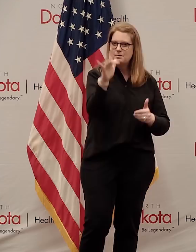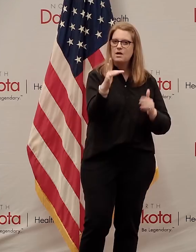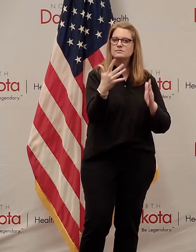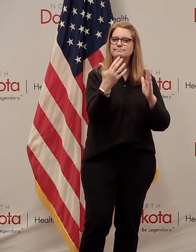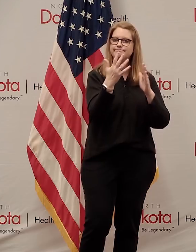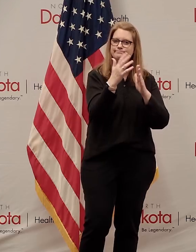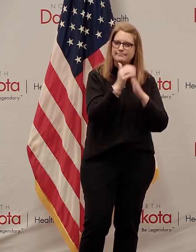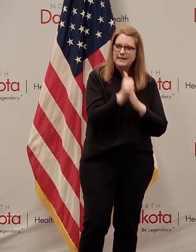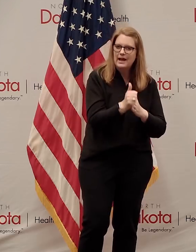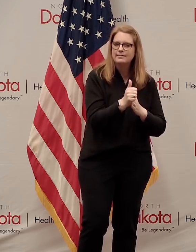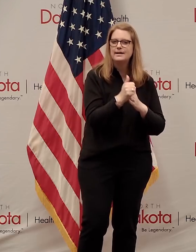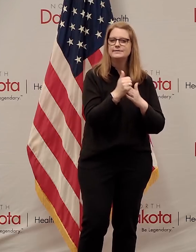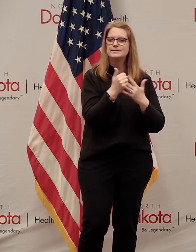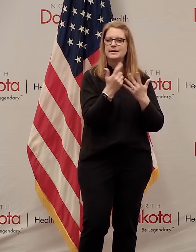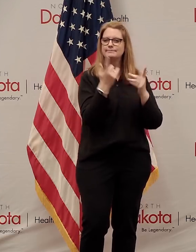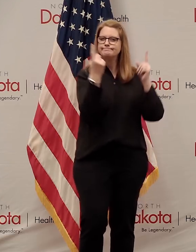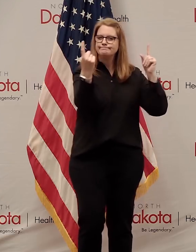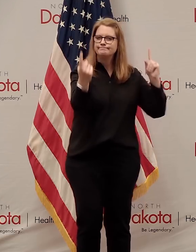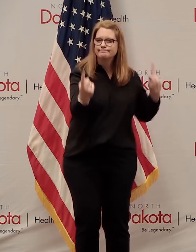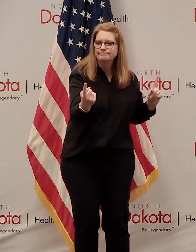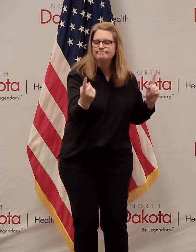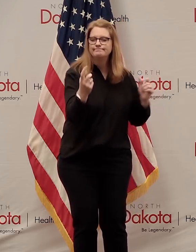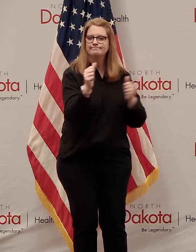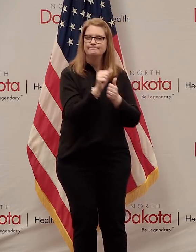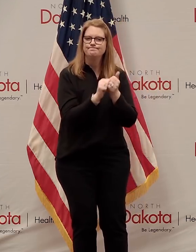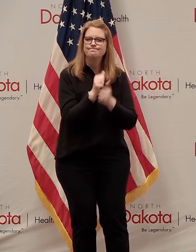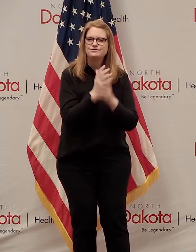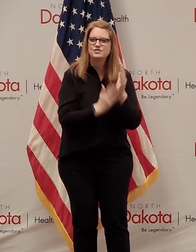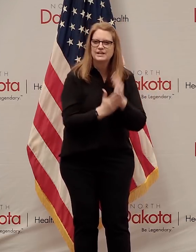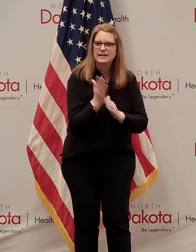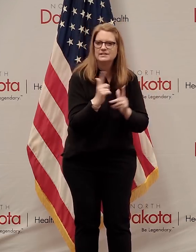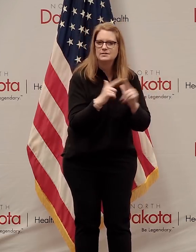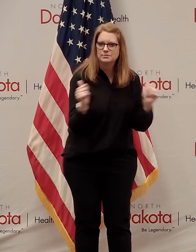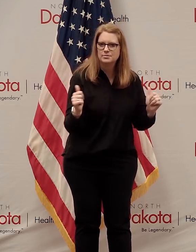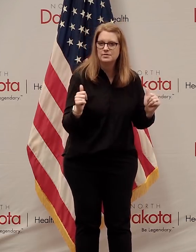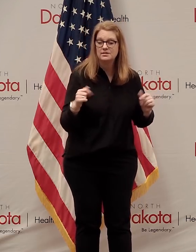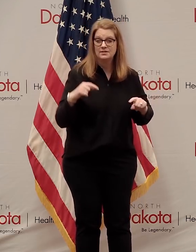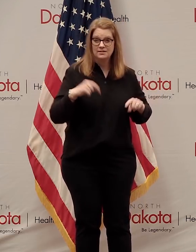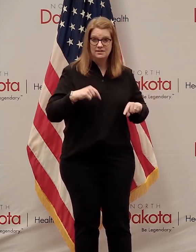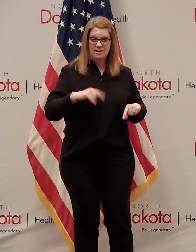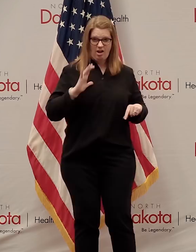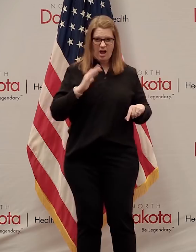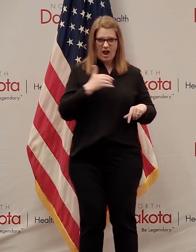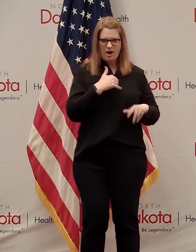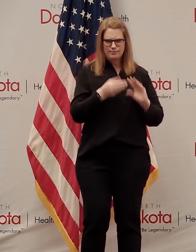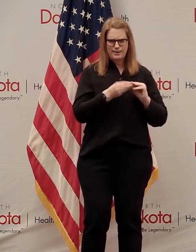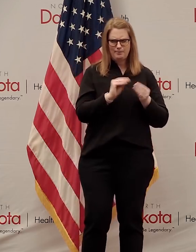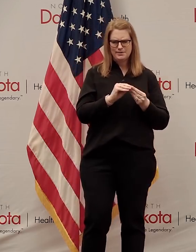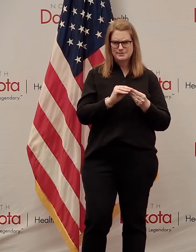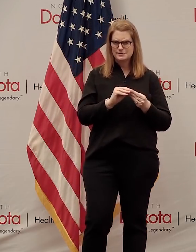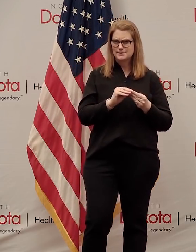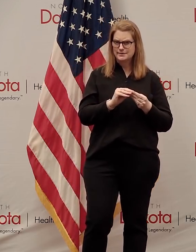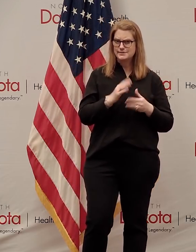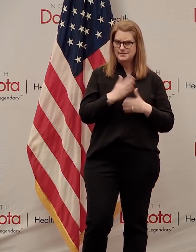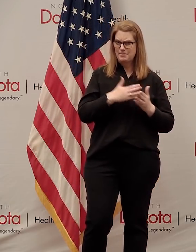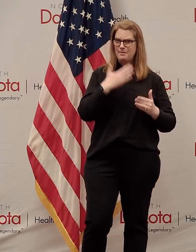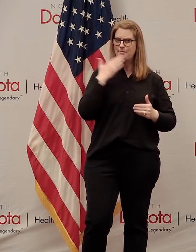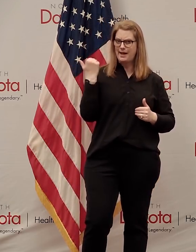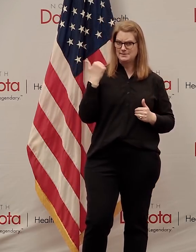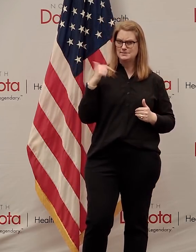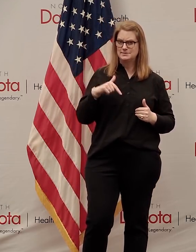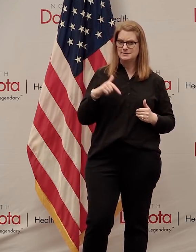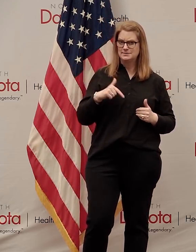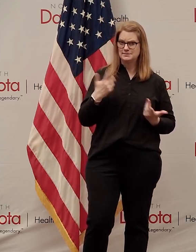distancing and hygiene in a way that have kept our numbers among the best in the nation in terms of